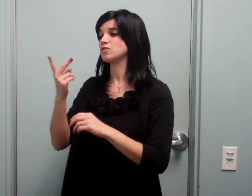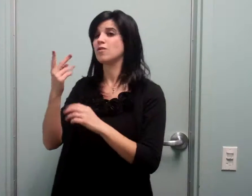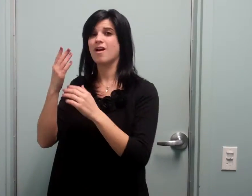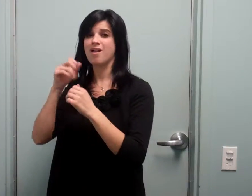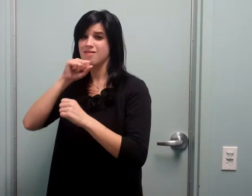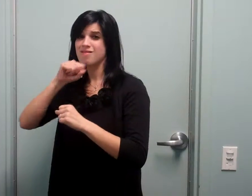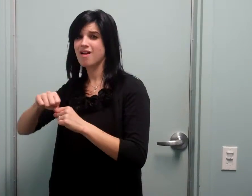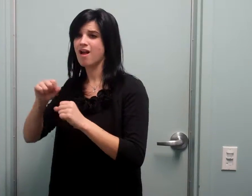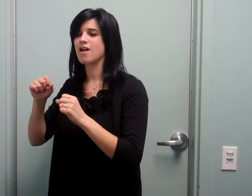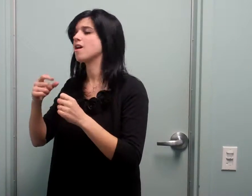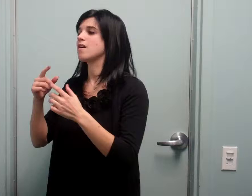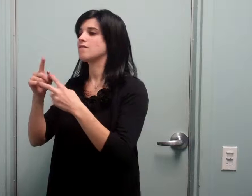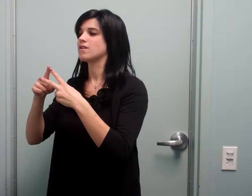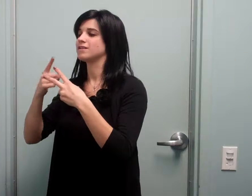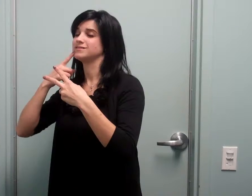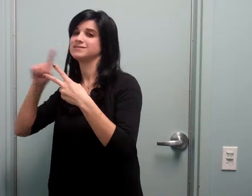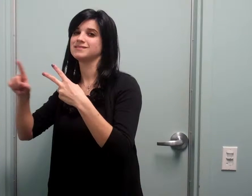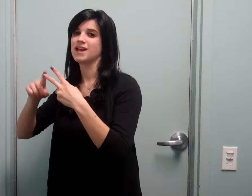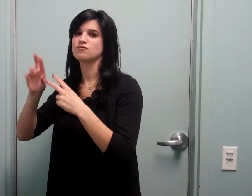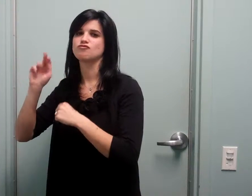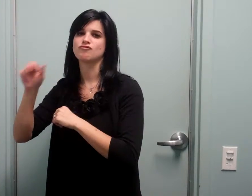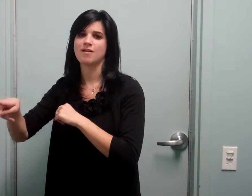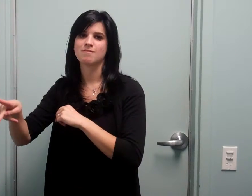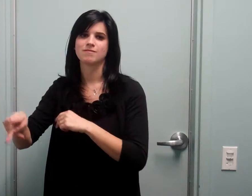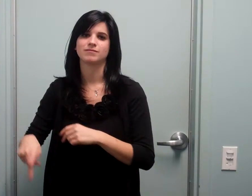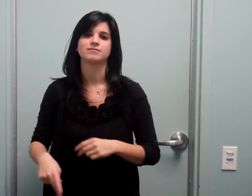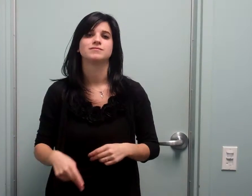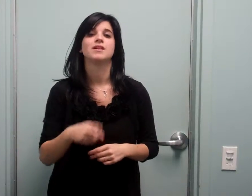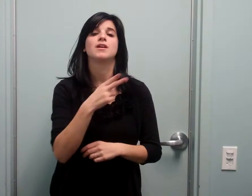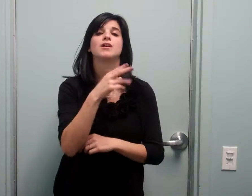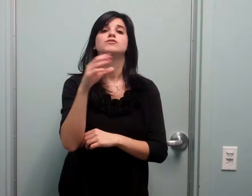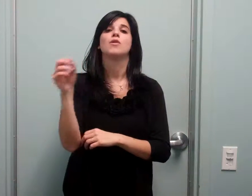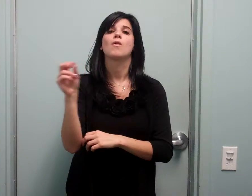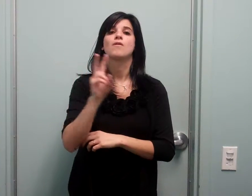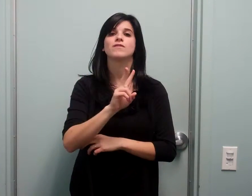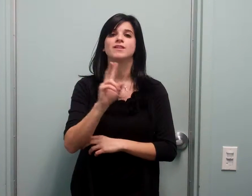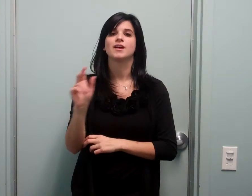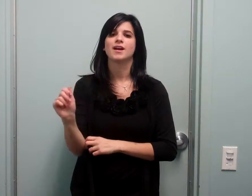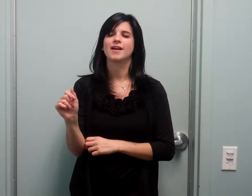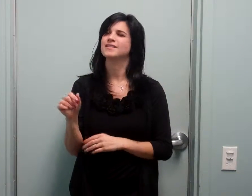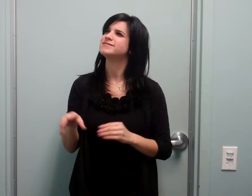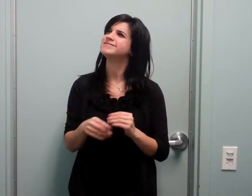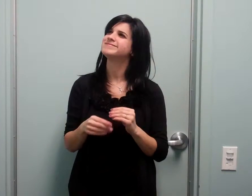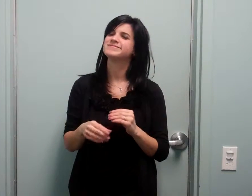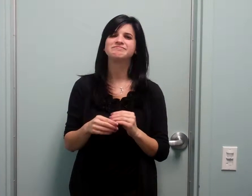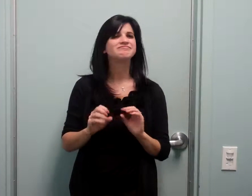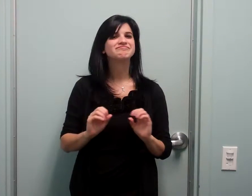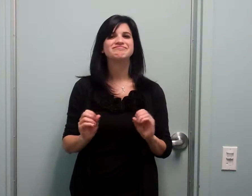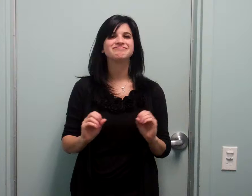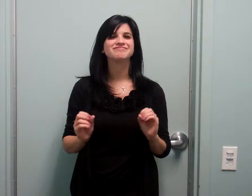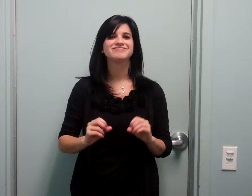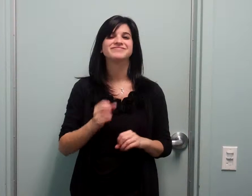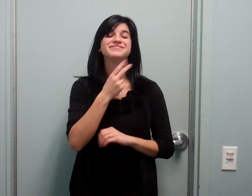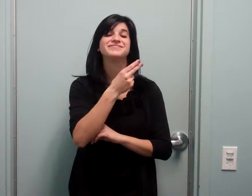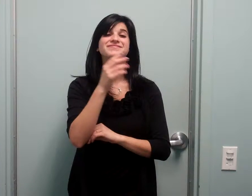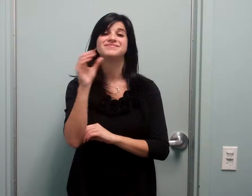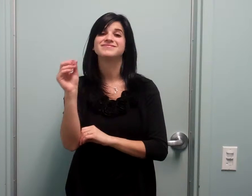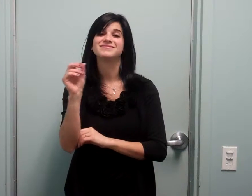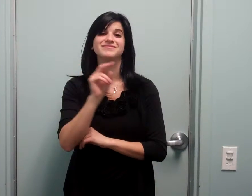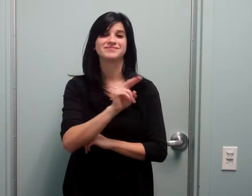great, H to the Nizzo, V to the Nizzo, what else can I say about them, I guess they say, H to the Nizzo, V to